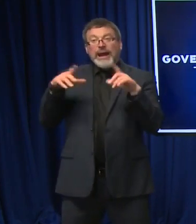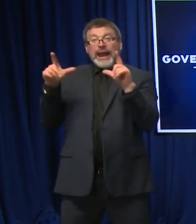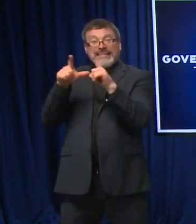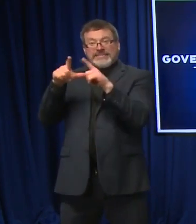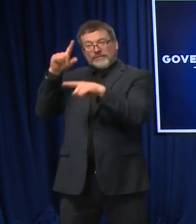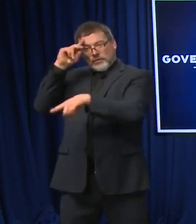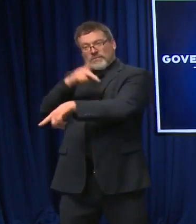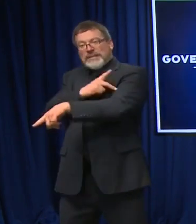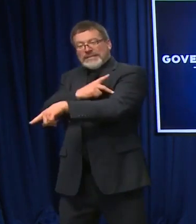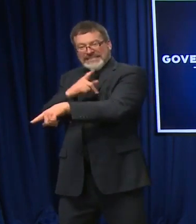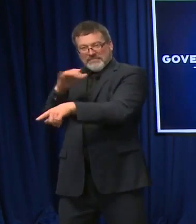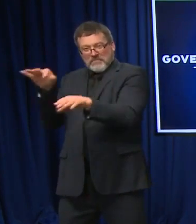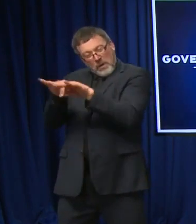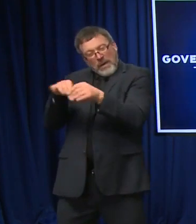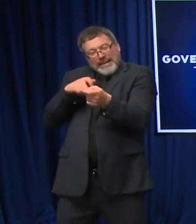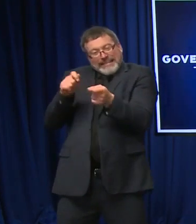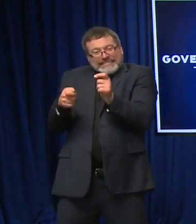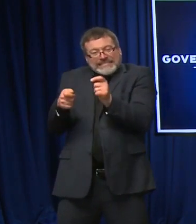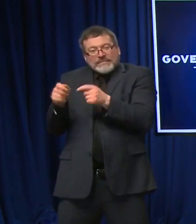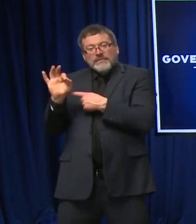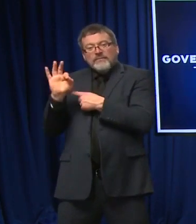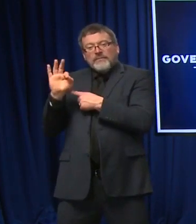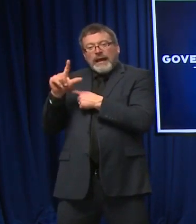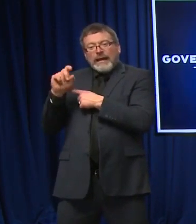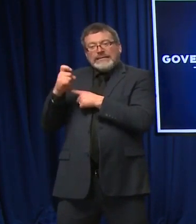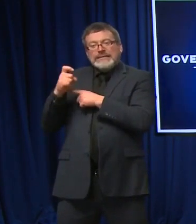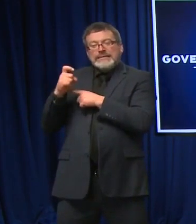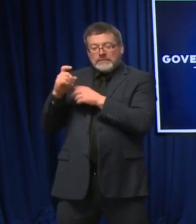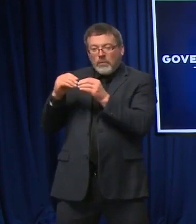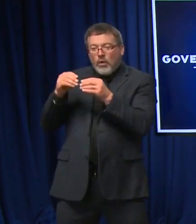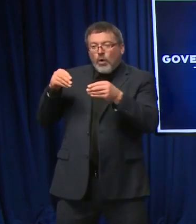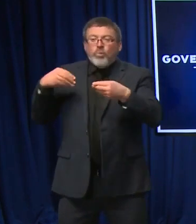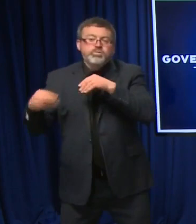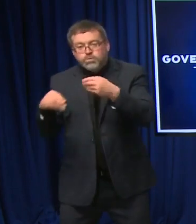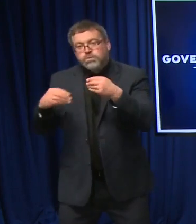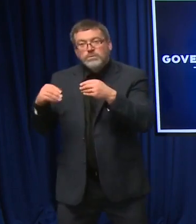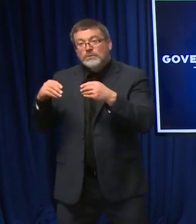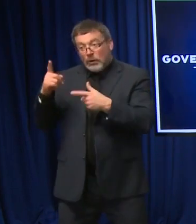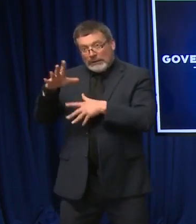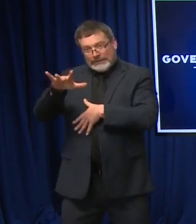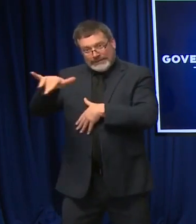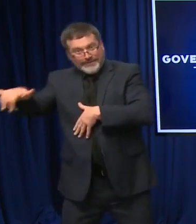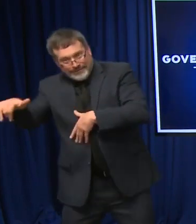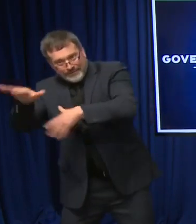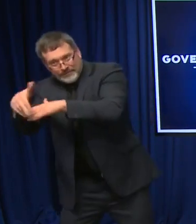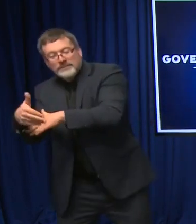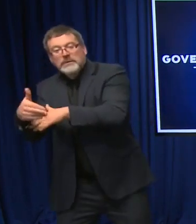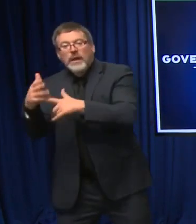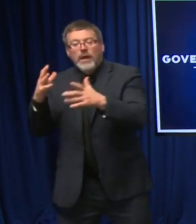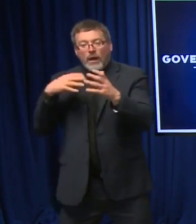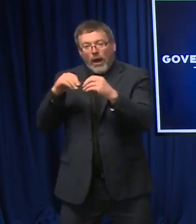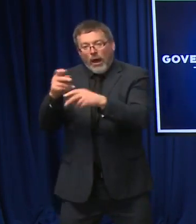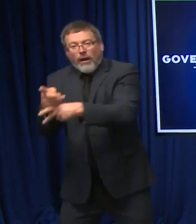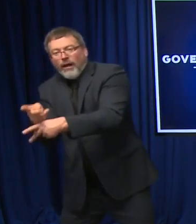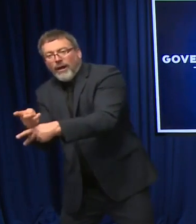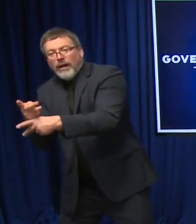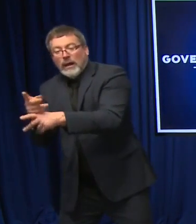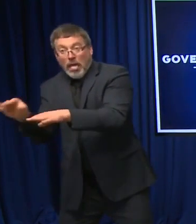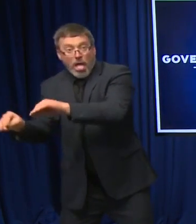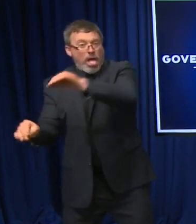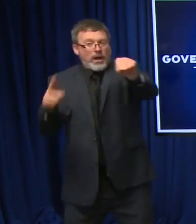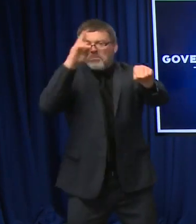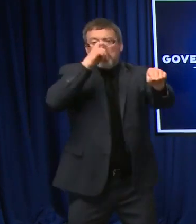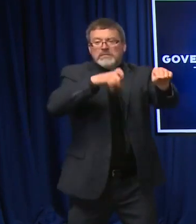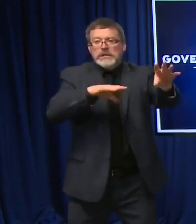reinstitute some of those pieces to allow them to take on some of that excess capacity or just, again, getting some individuals, whether they be